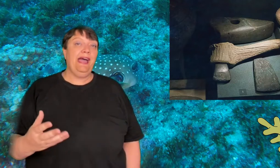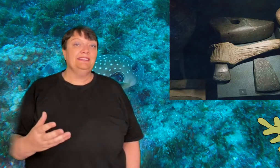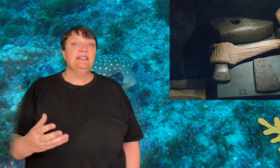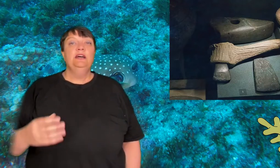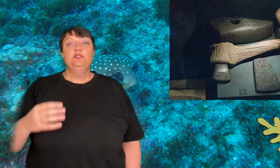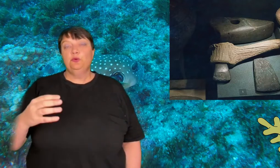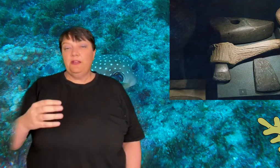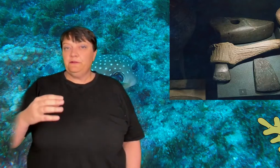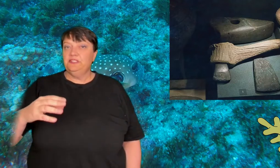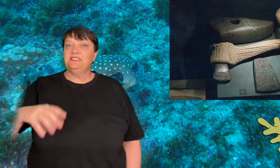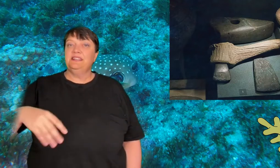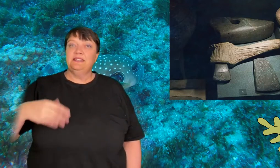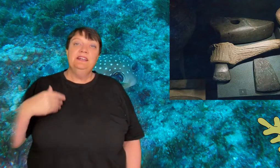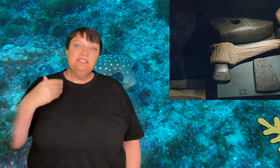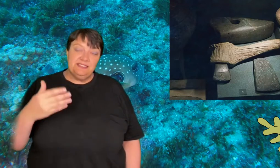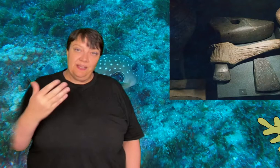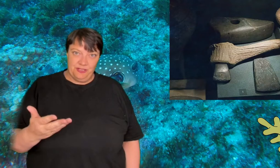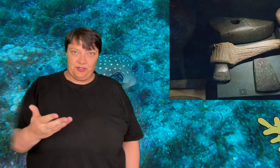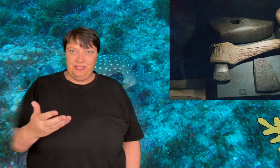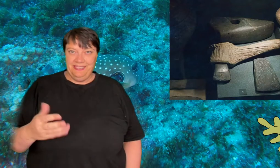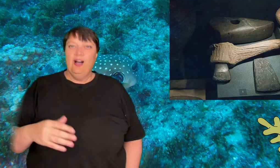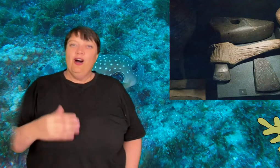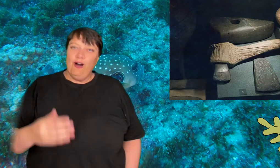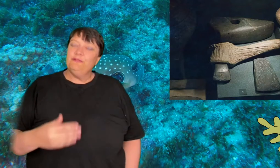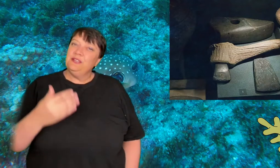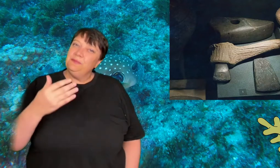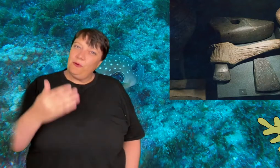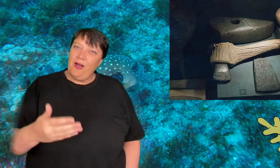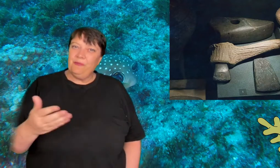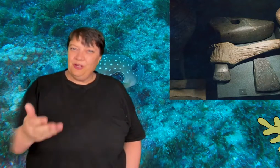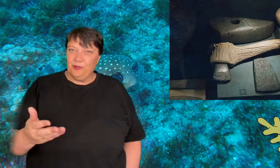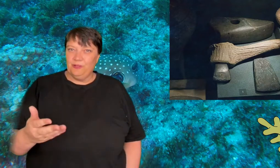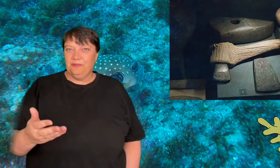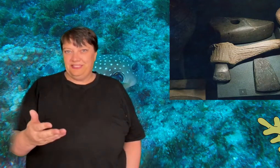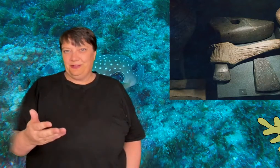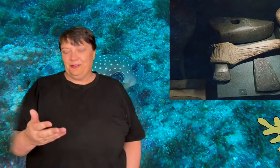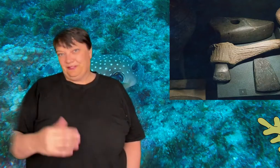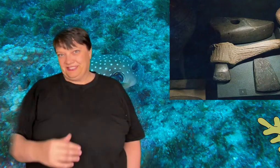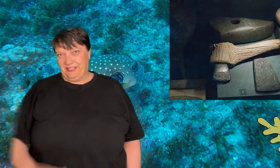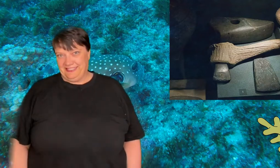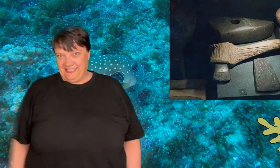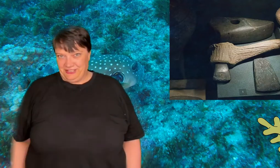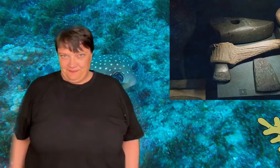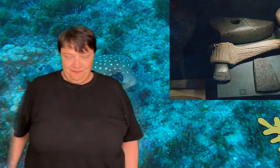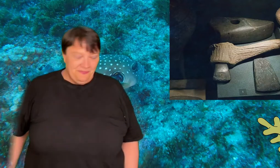units of eight to reference the symmetry of the primary building material of the civilization.